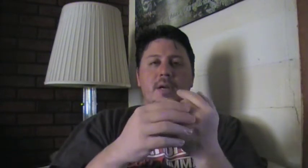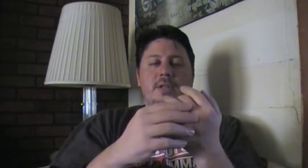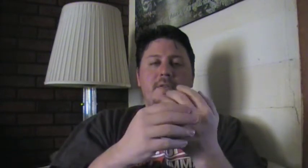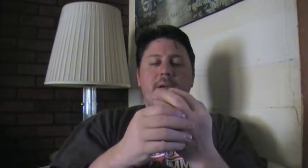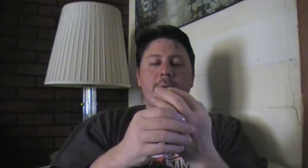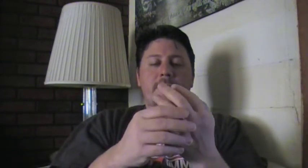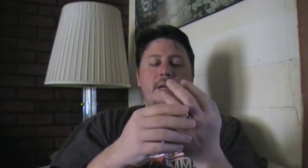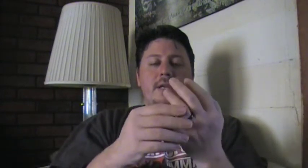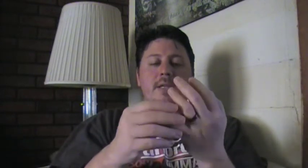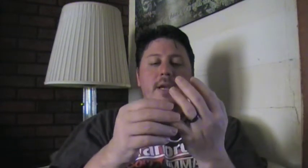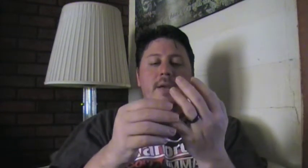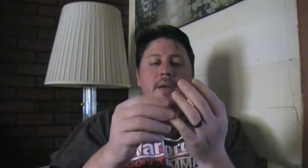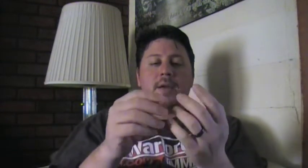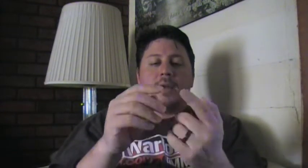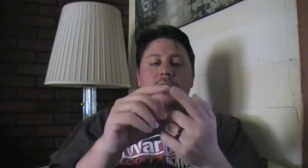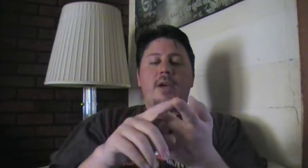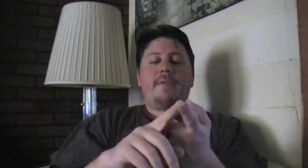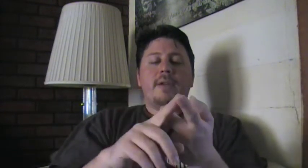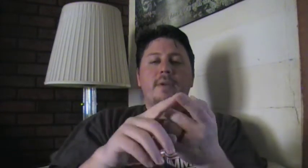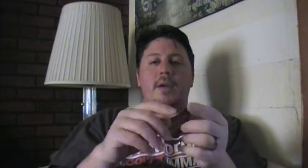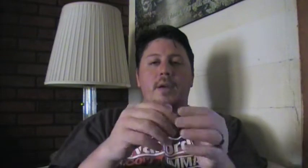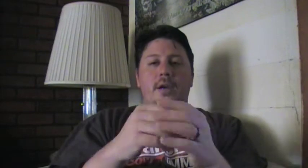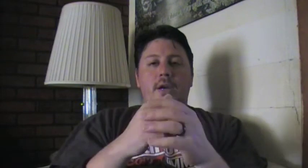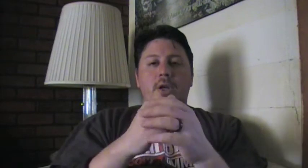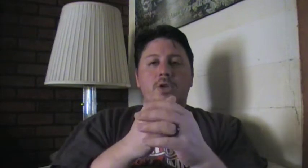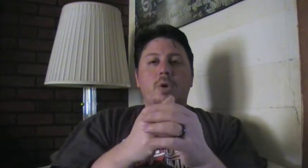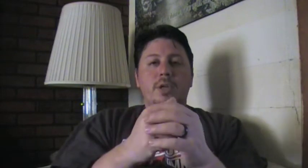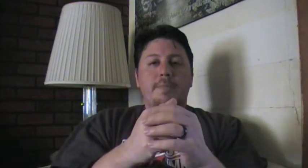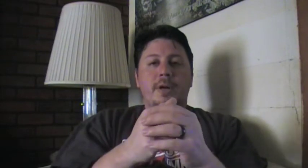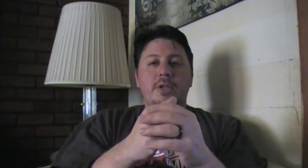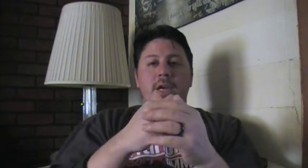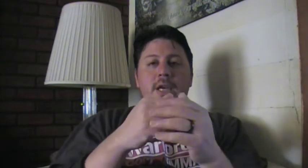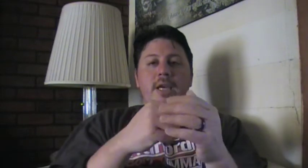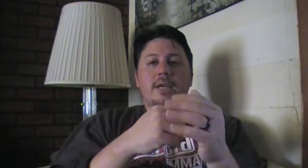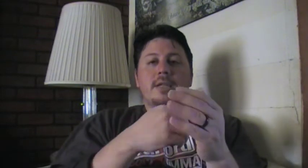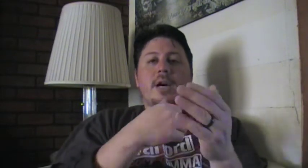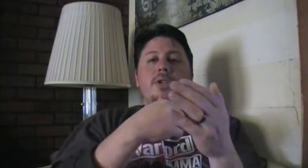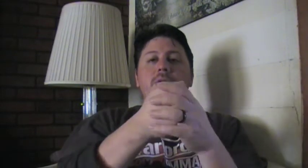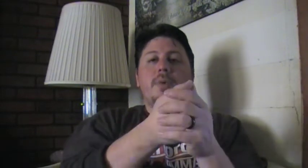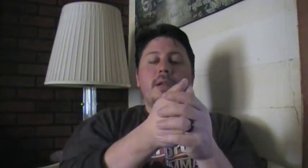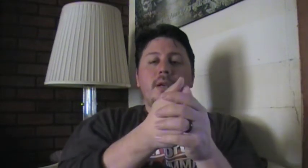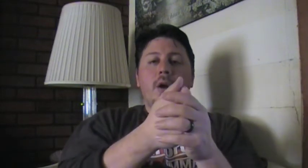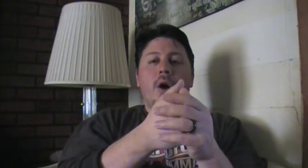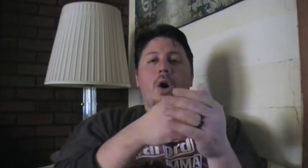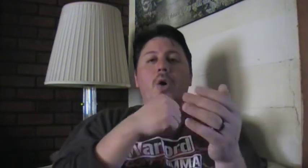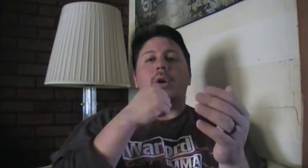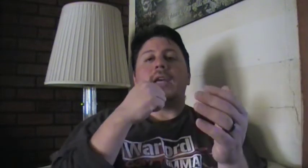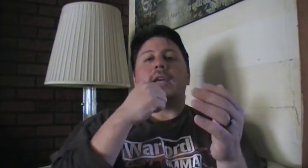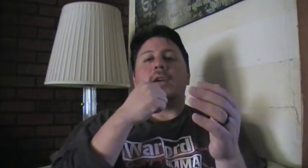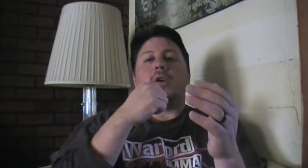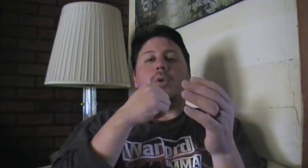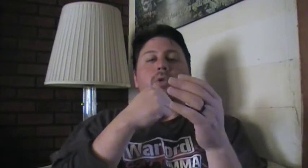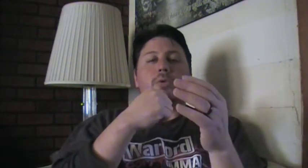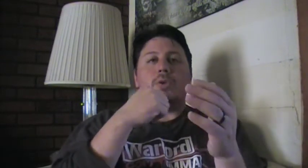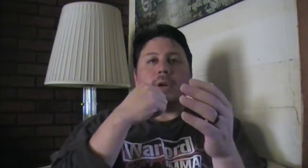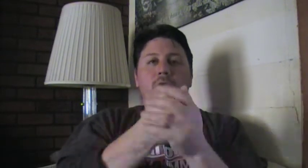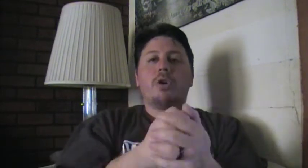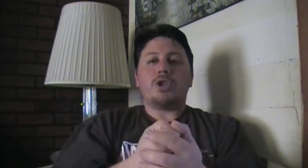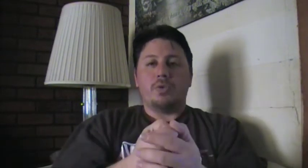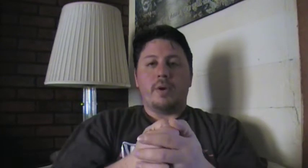Jeff Speakman. He said, Jeff can control his punch. He can touch you with it or he can go through you and crush you with